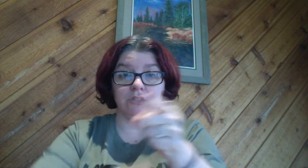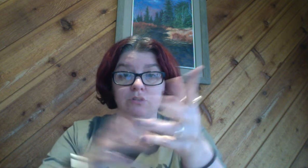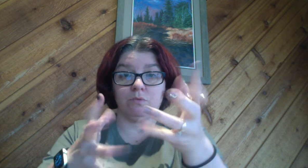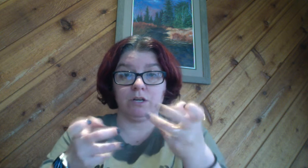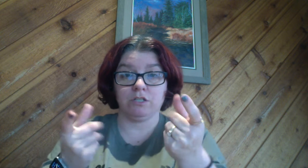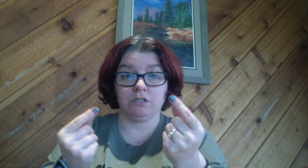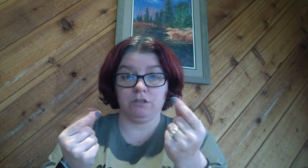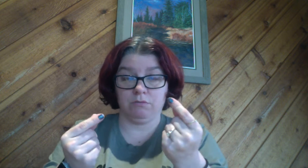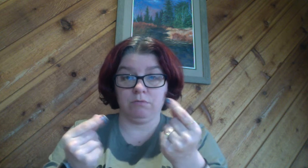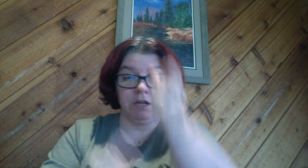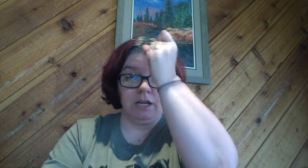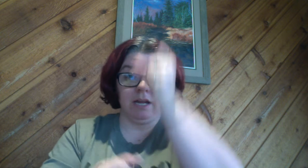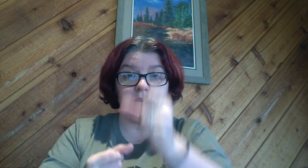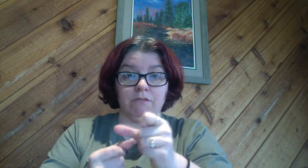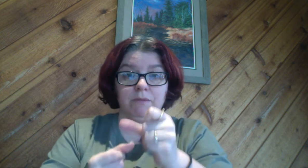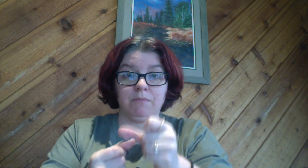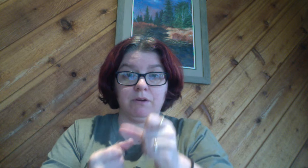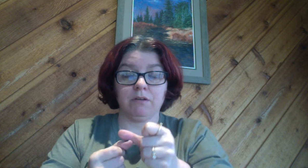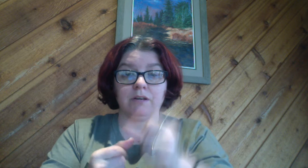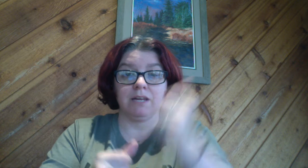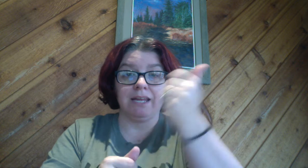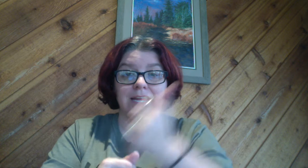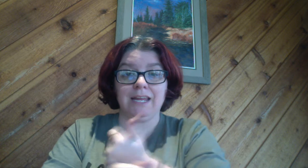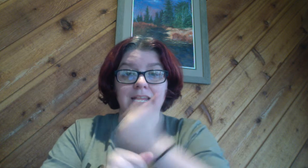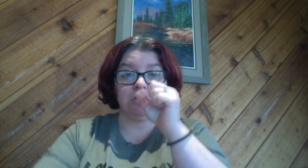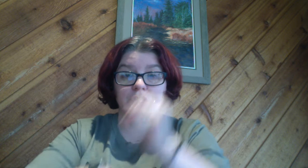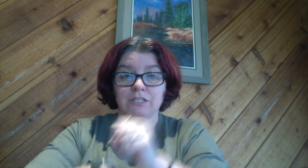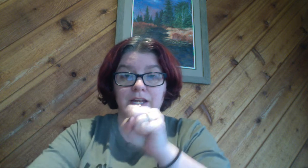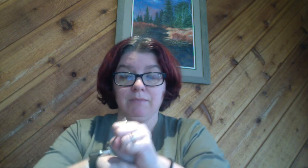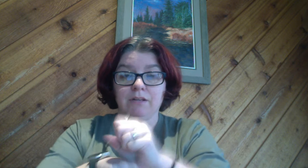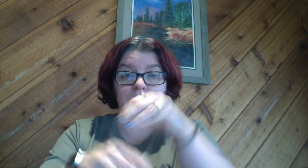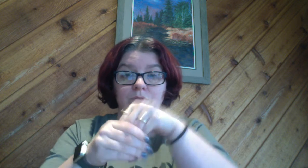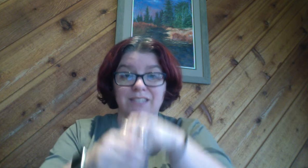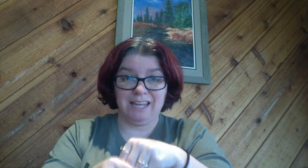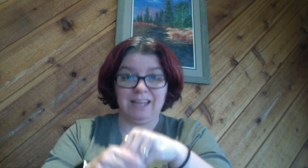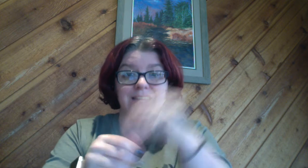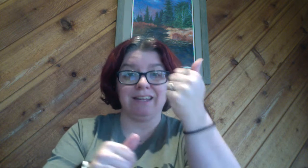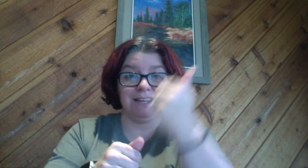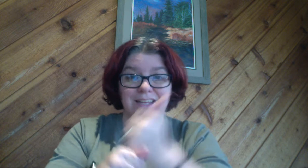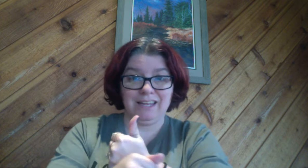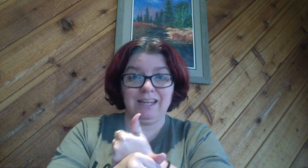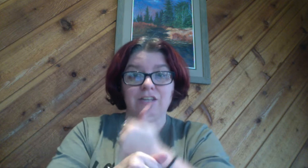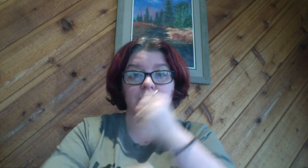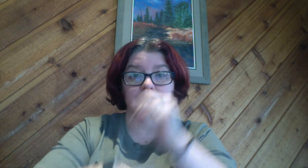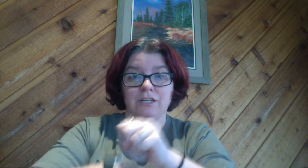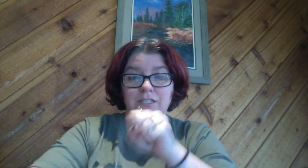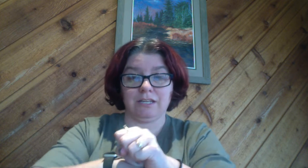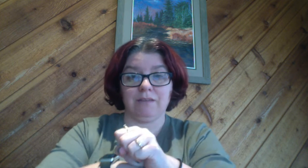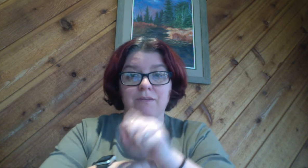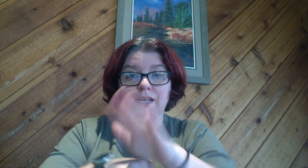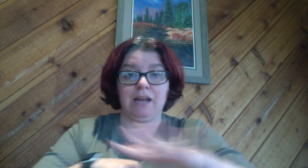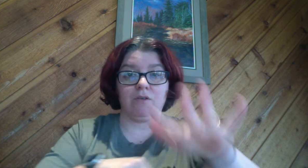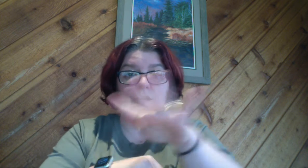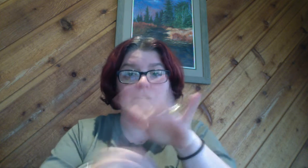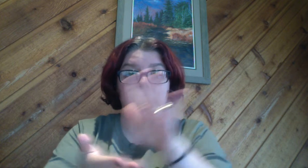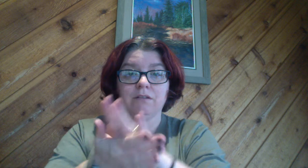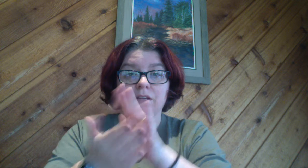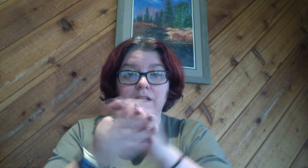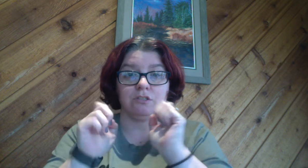you want to do and remember each assignment goes in each assignment area in